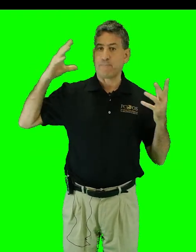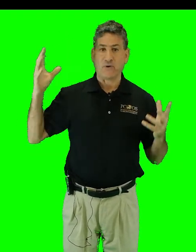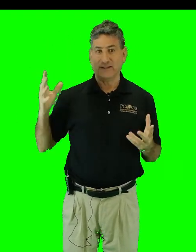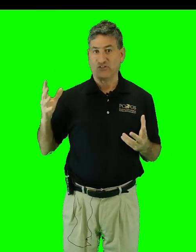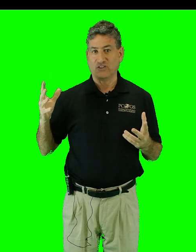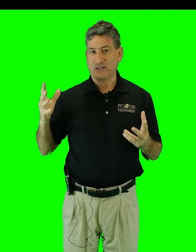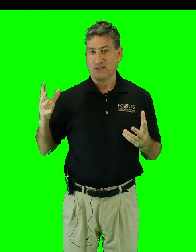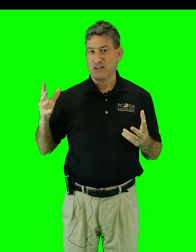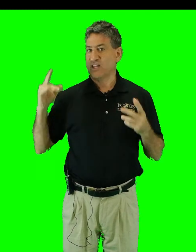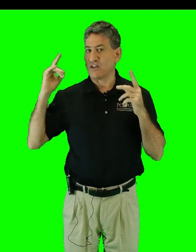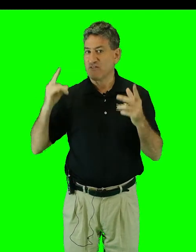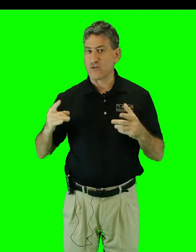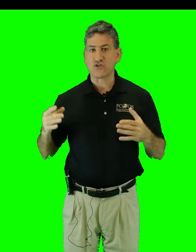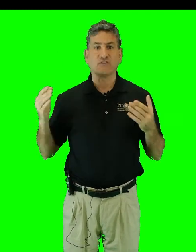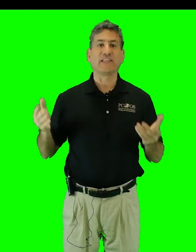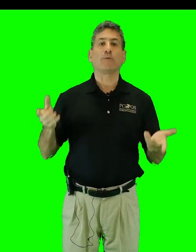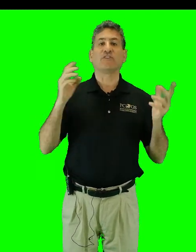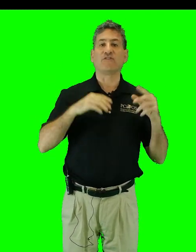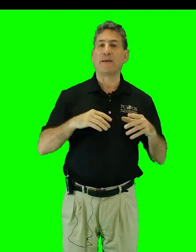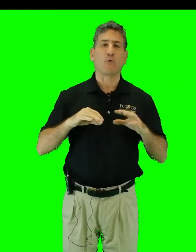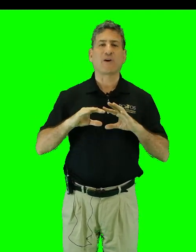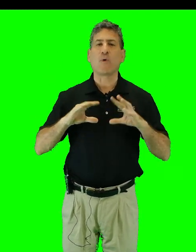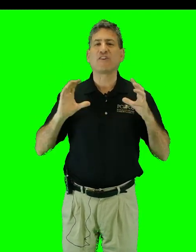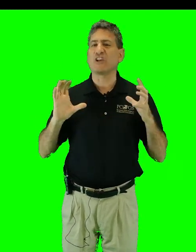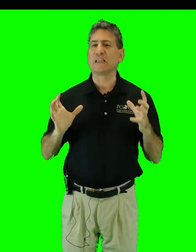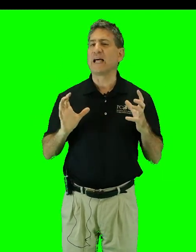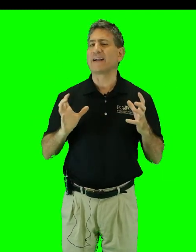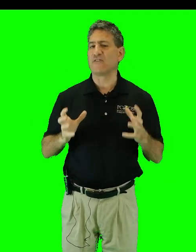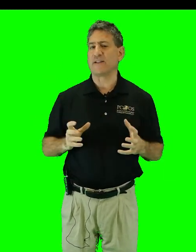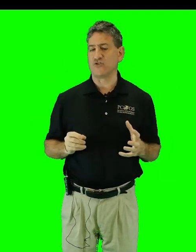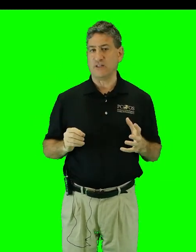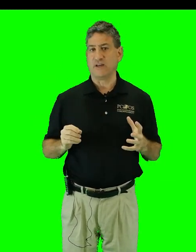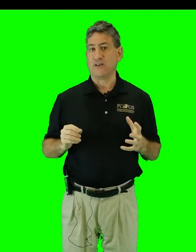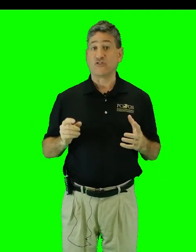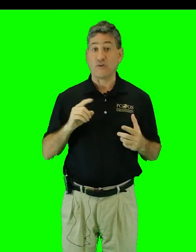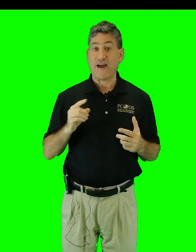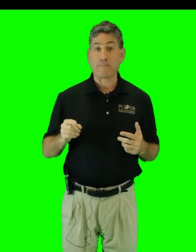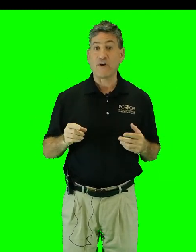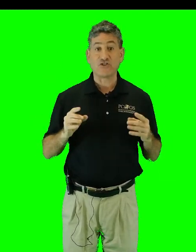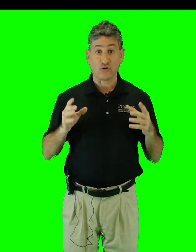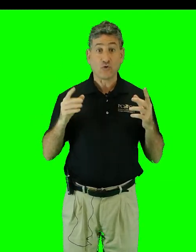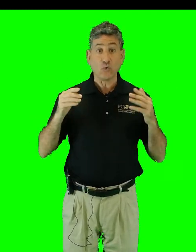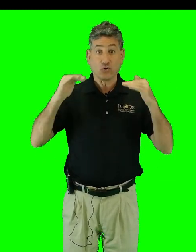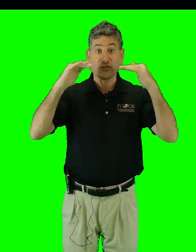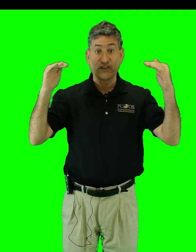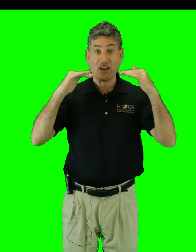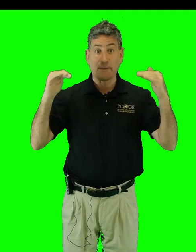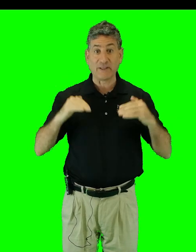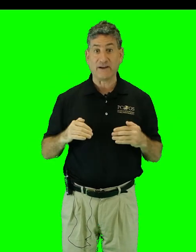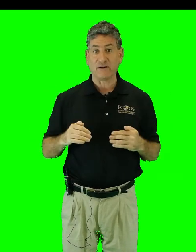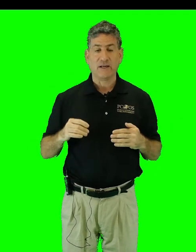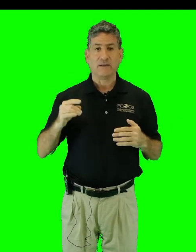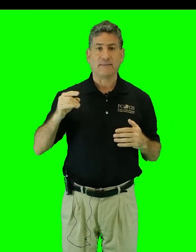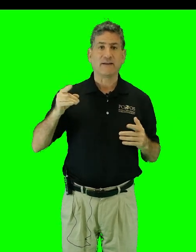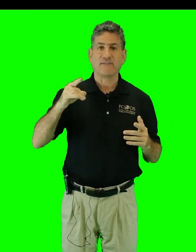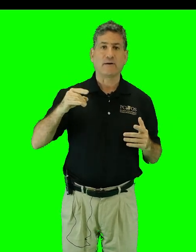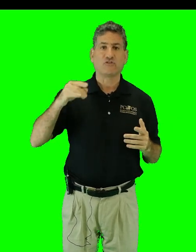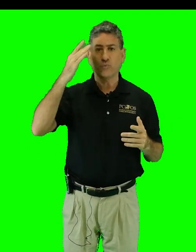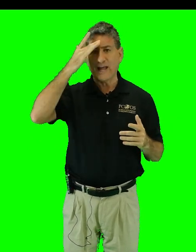The conversion of liquid to vapor requires a lot of energy, so evaporation cools the top layer. Think of how sweat